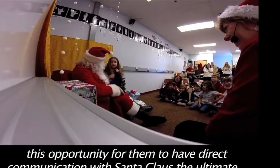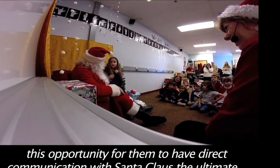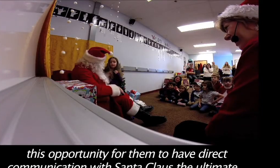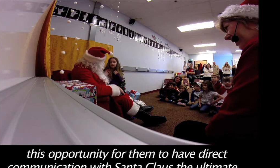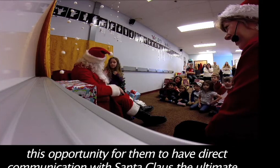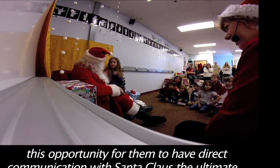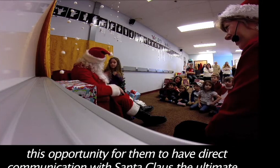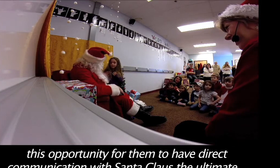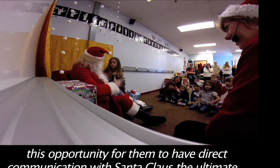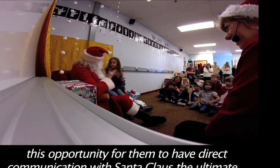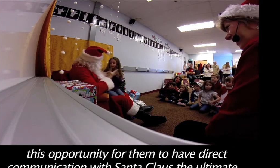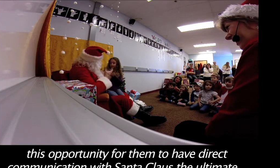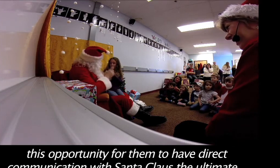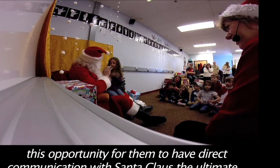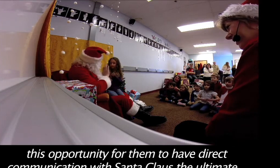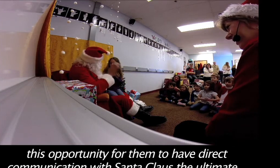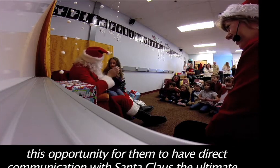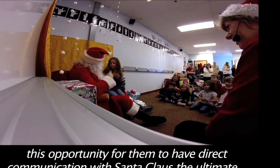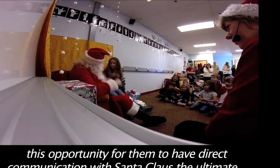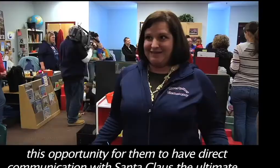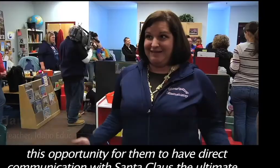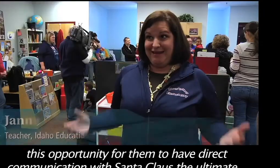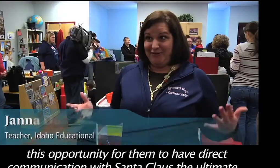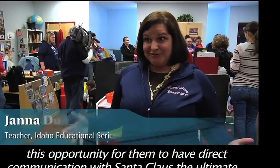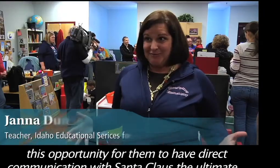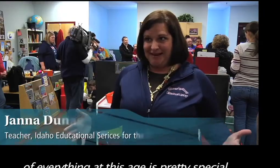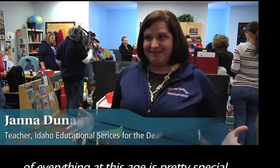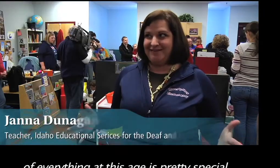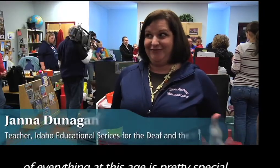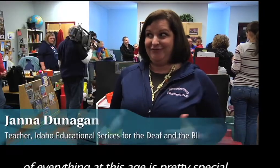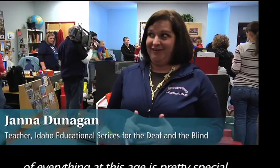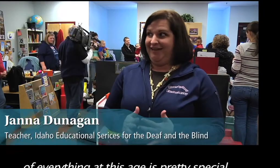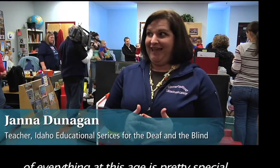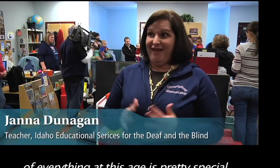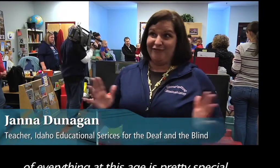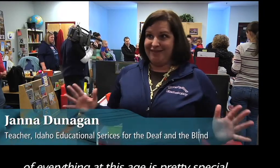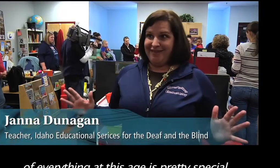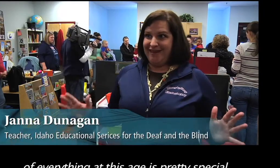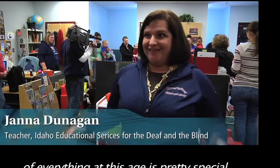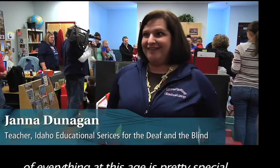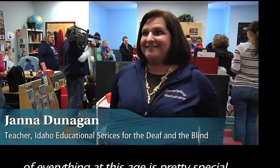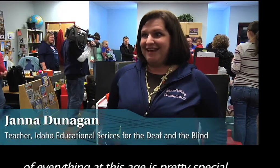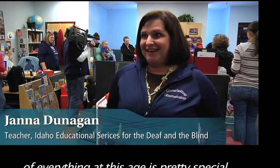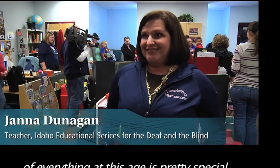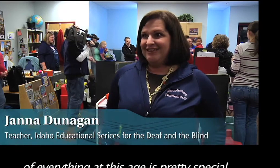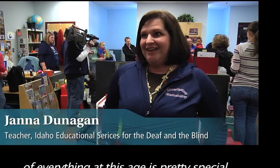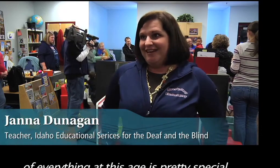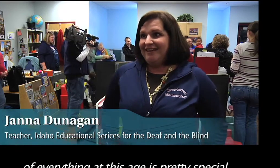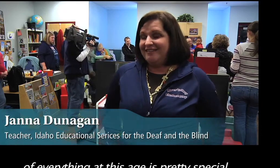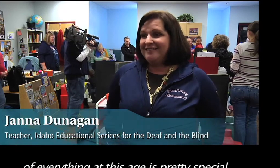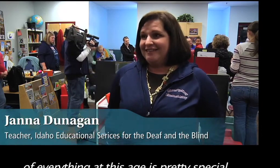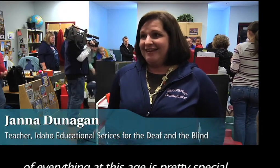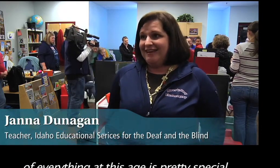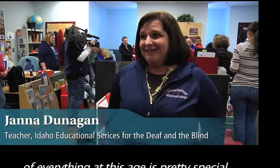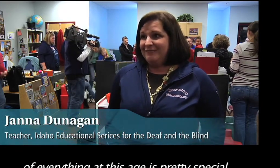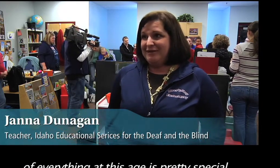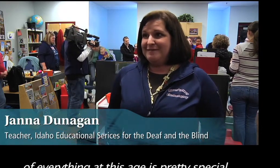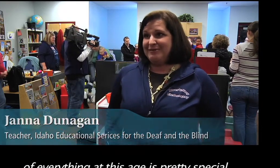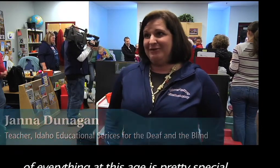them to have direct communication with Santa Claus, the ultimate of everything at this age, is pretty special.